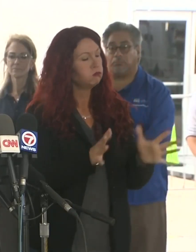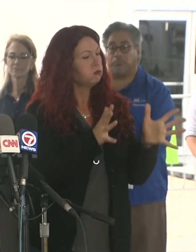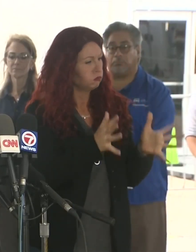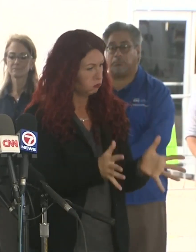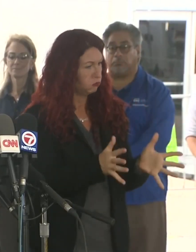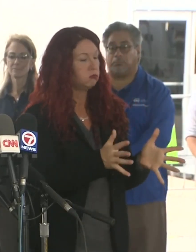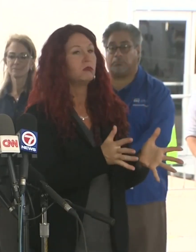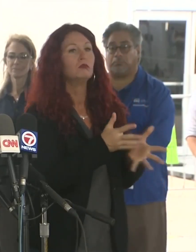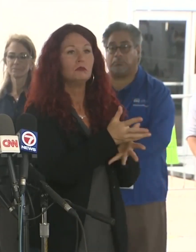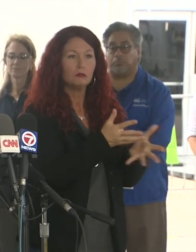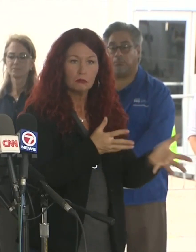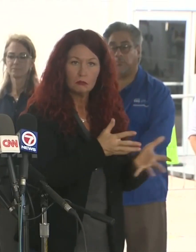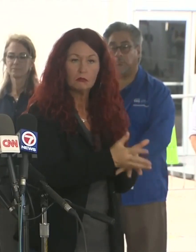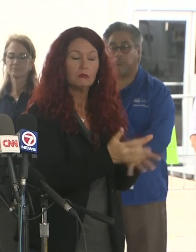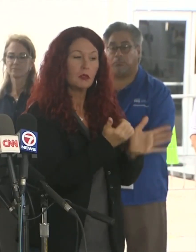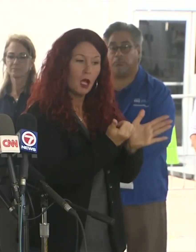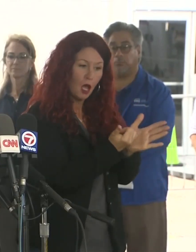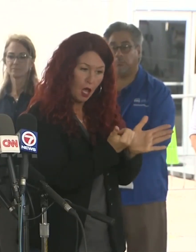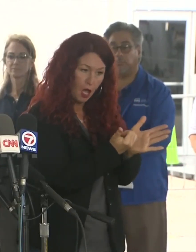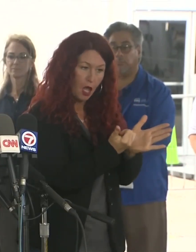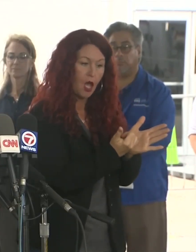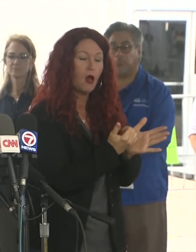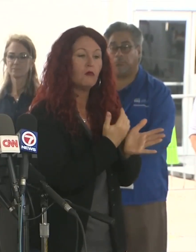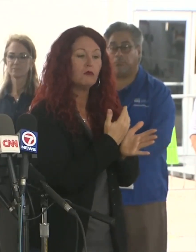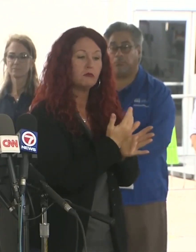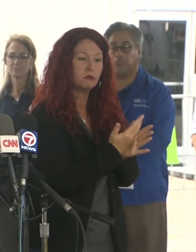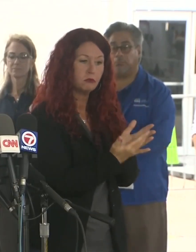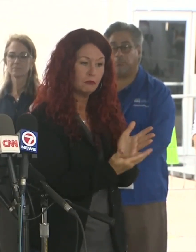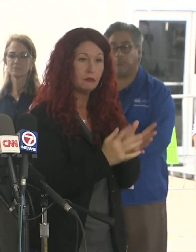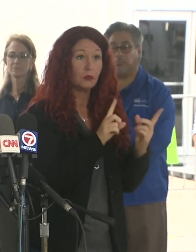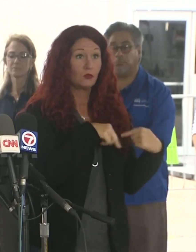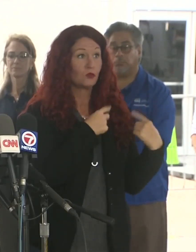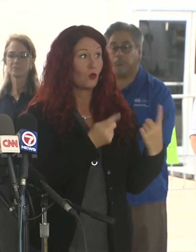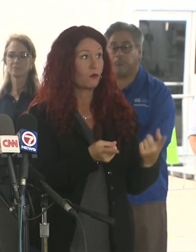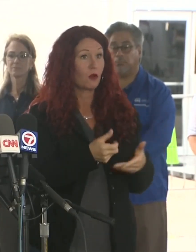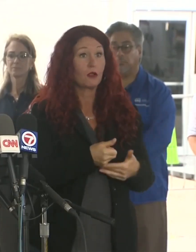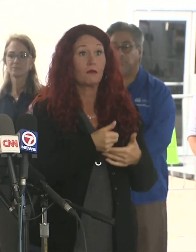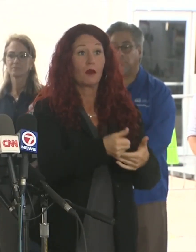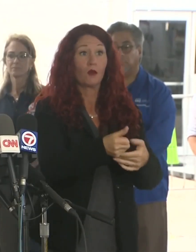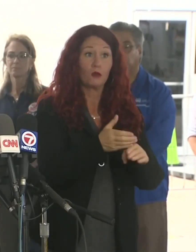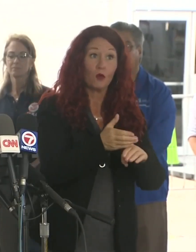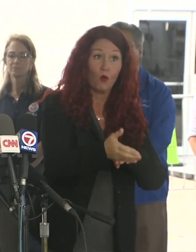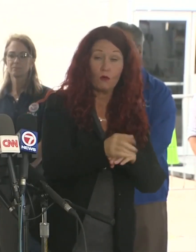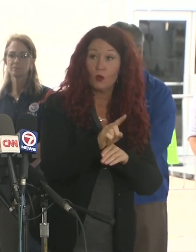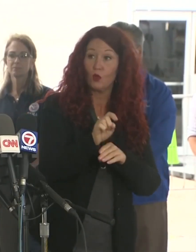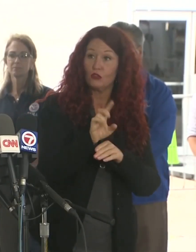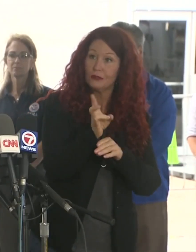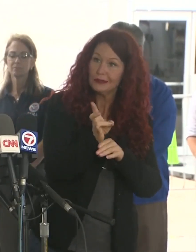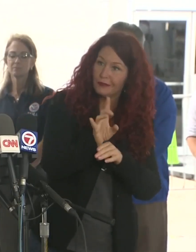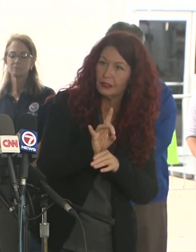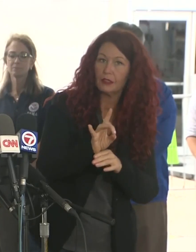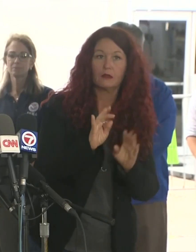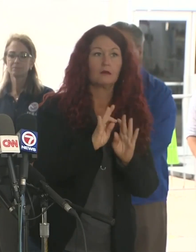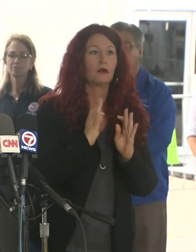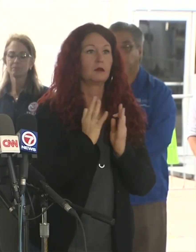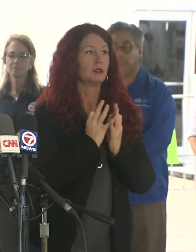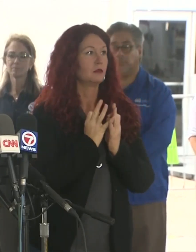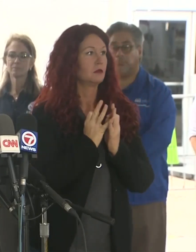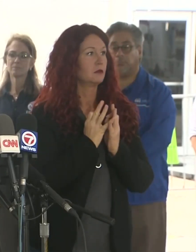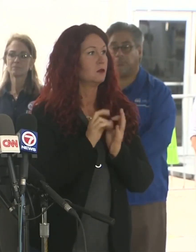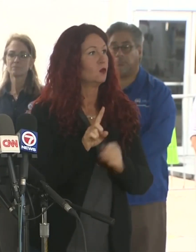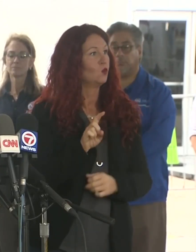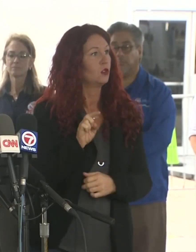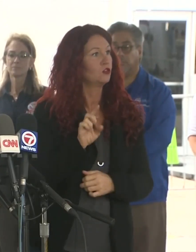And so I'm very, very proud to tell you that they have now served 178 families at the Family